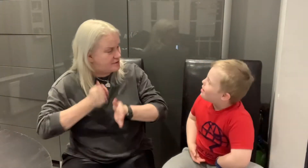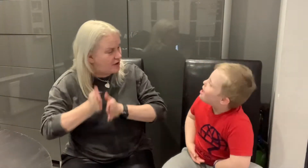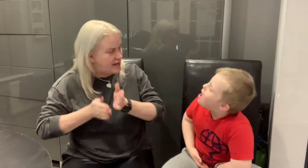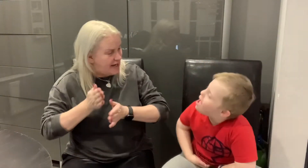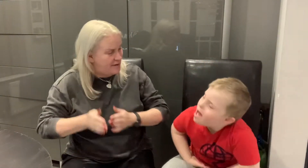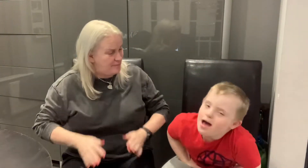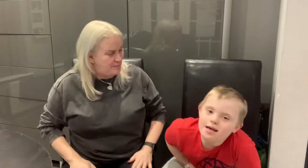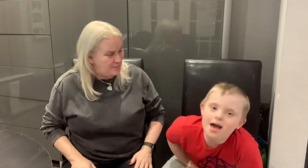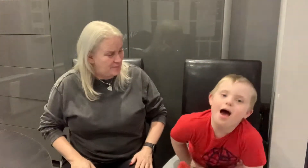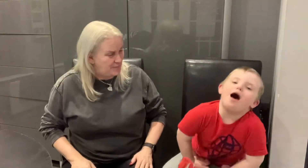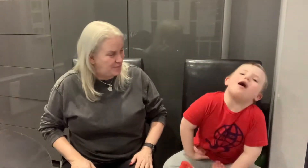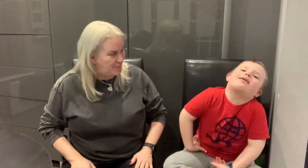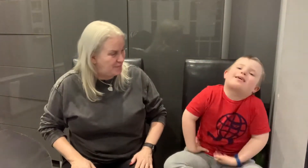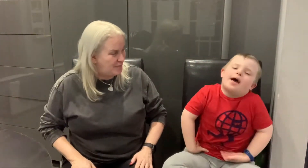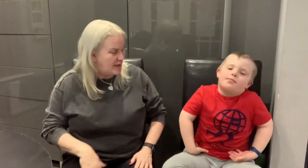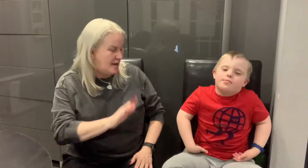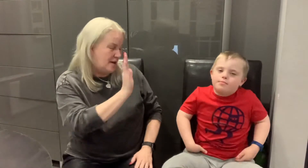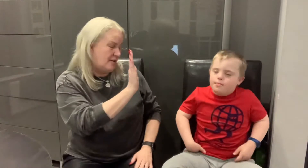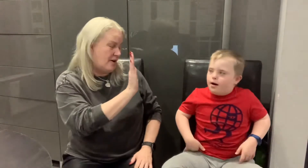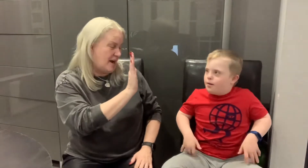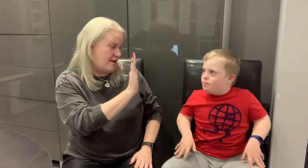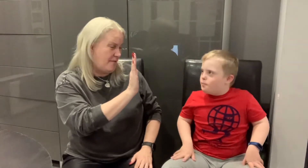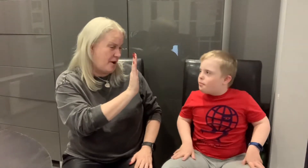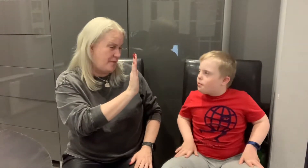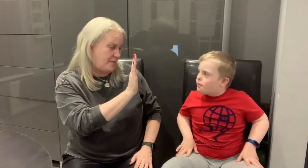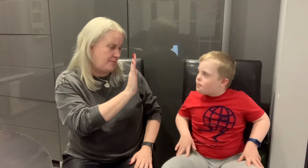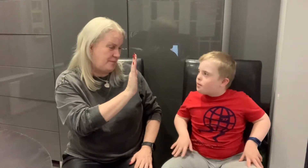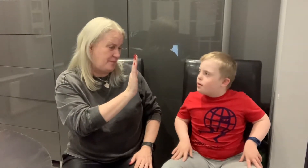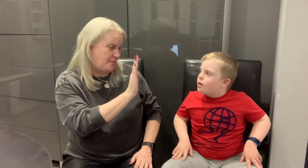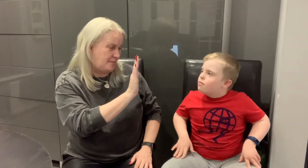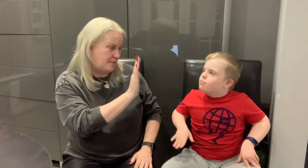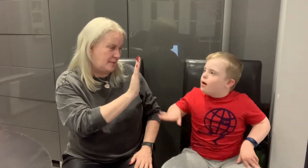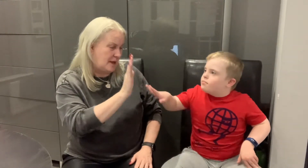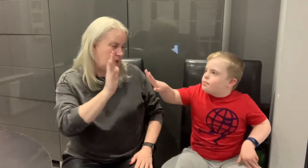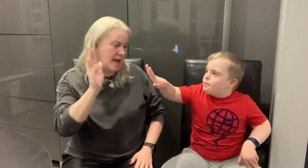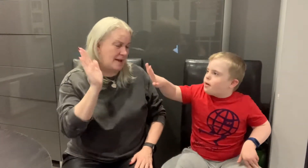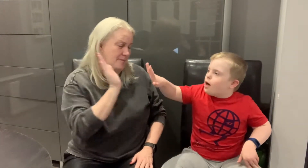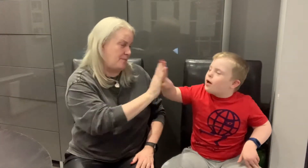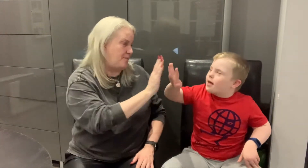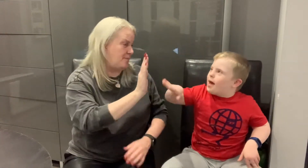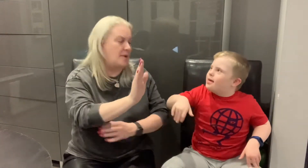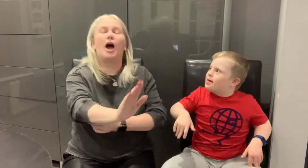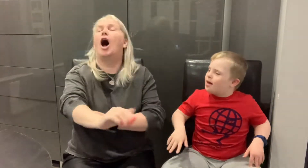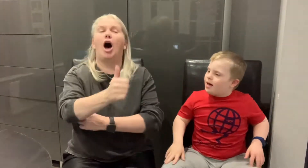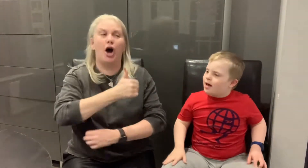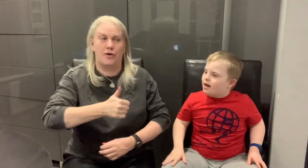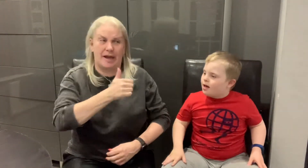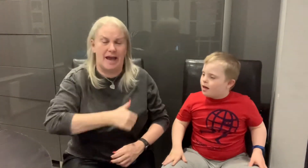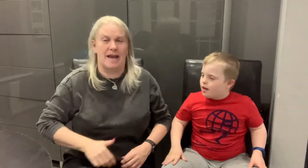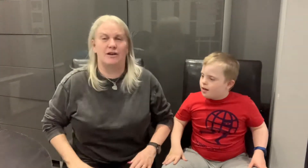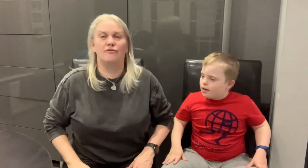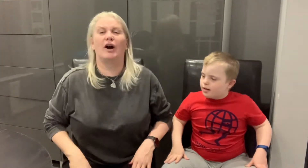sign in right high five yeah okay okay right